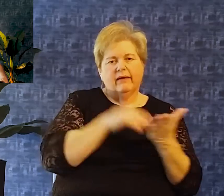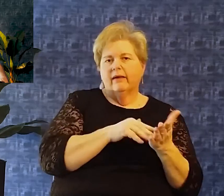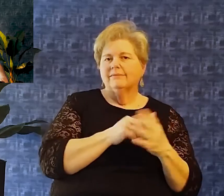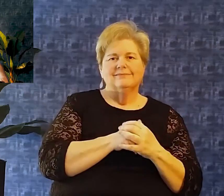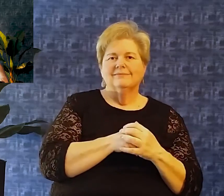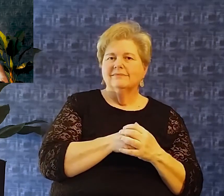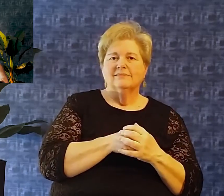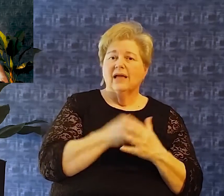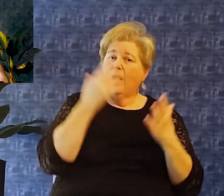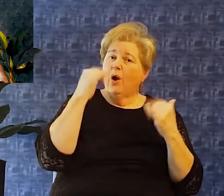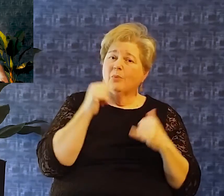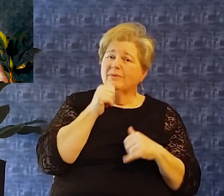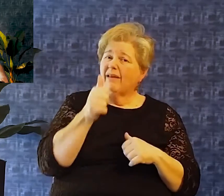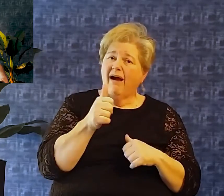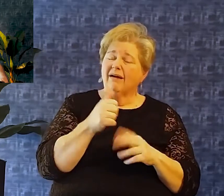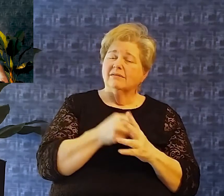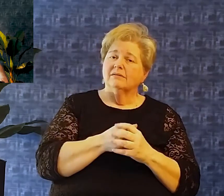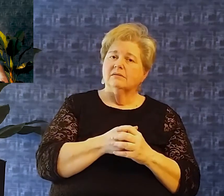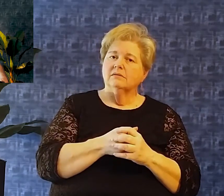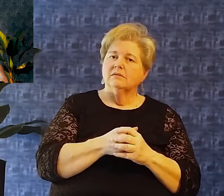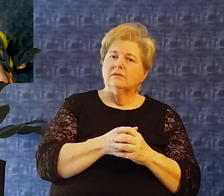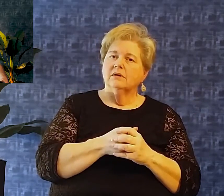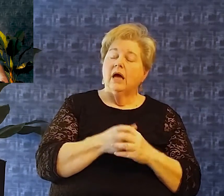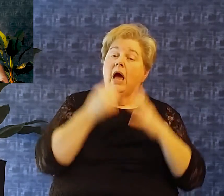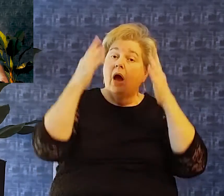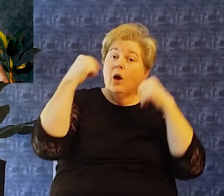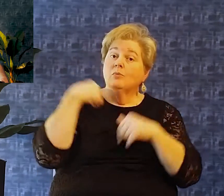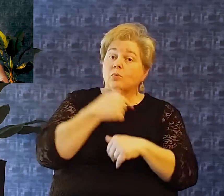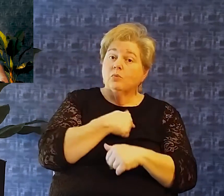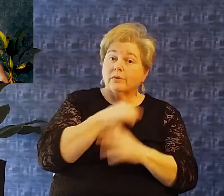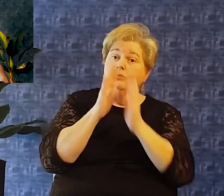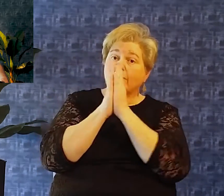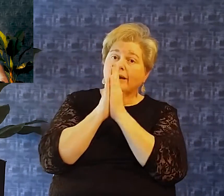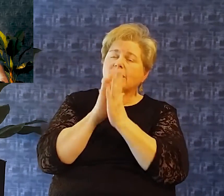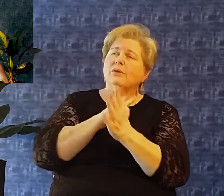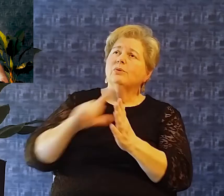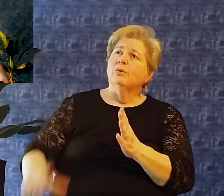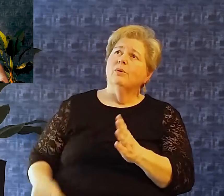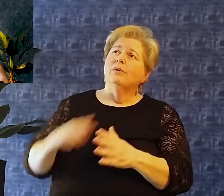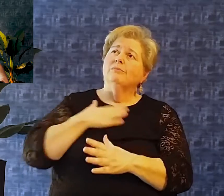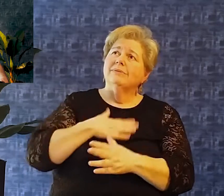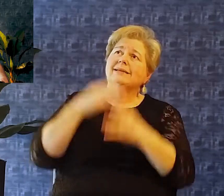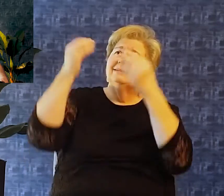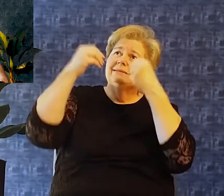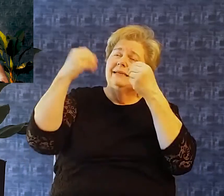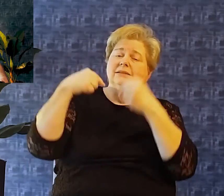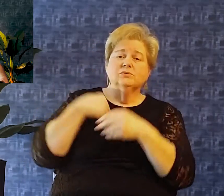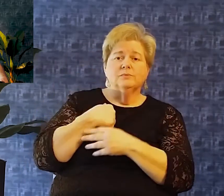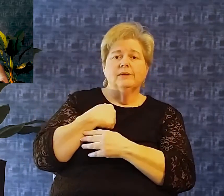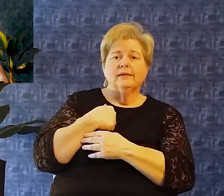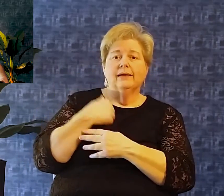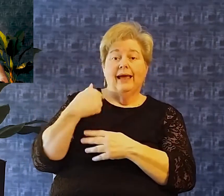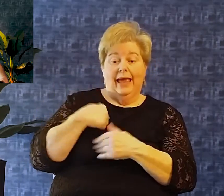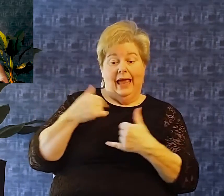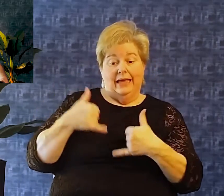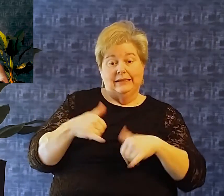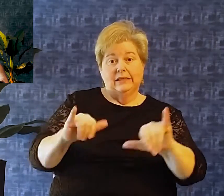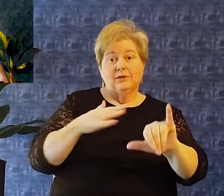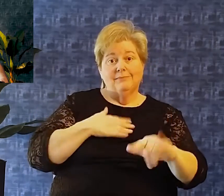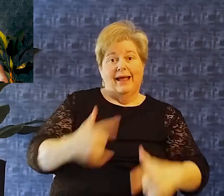life as normal I hope we're praying rather lord instruct me So that as I move on with my